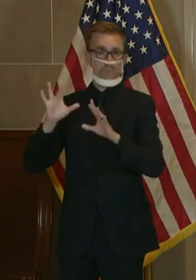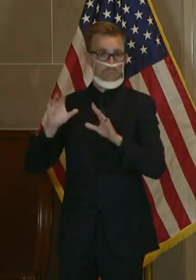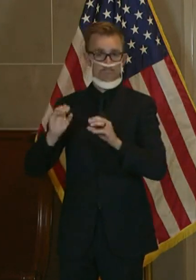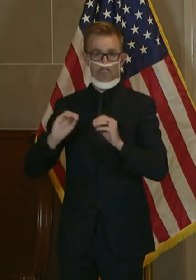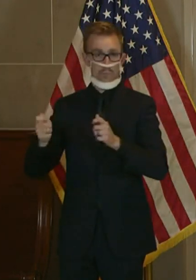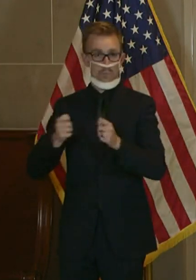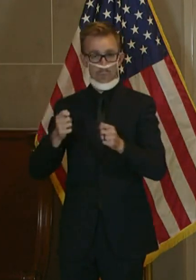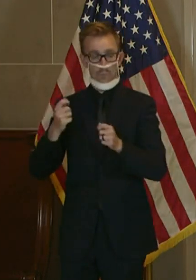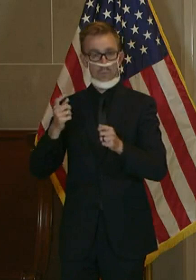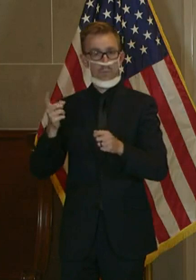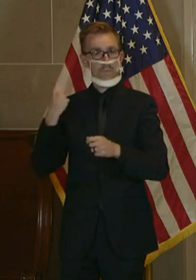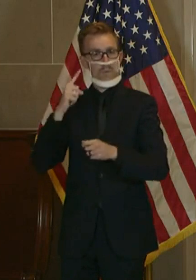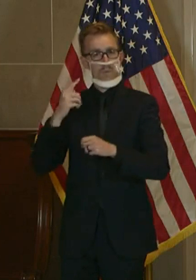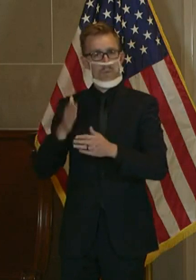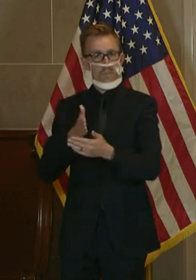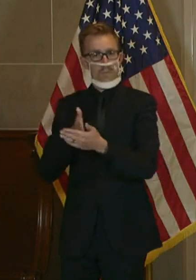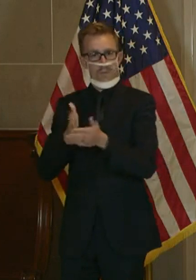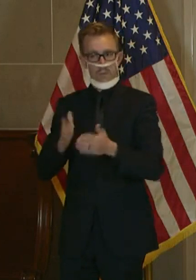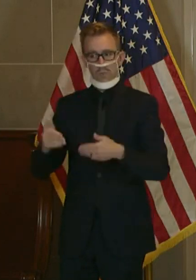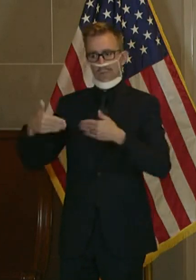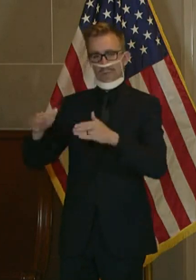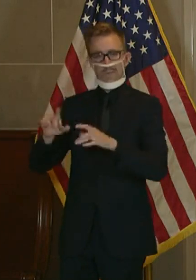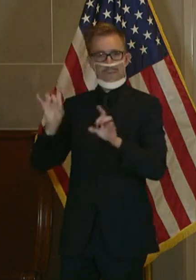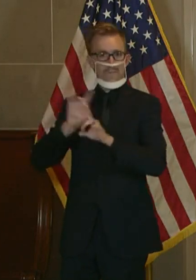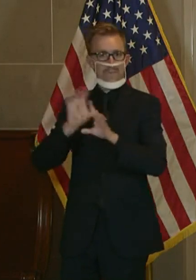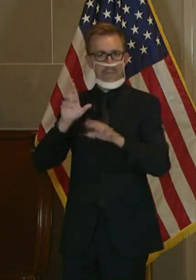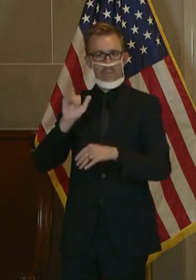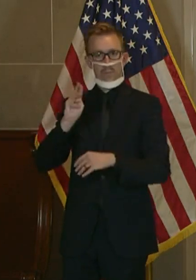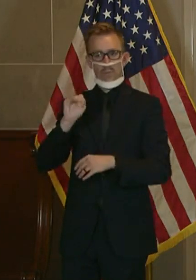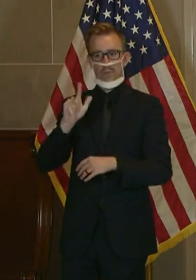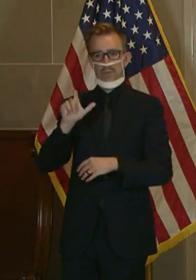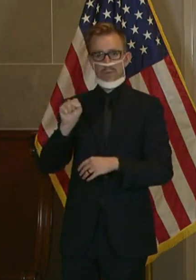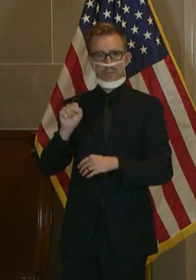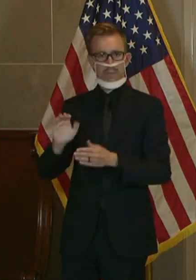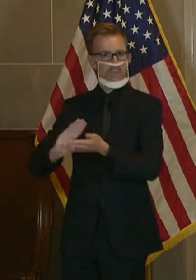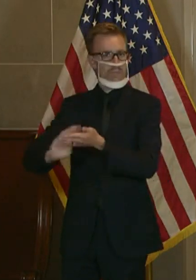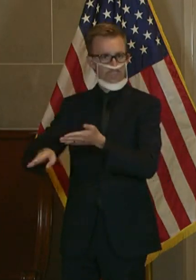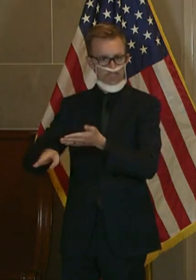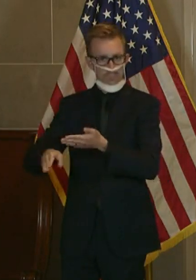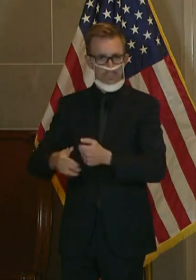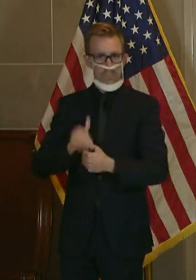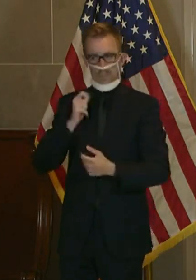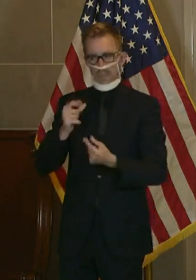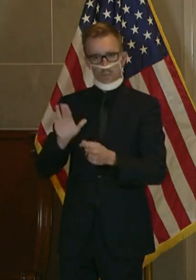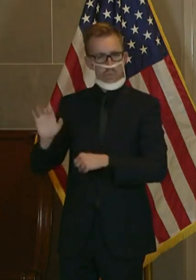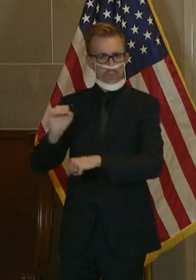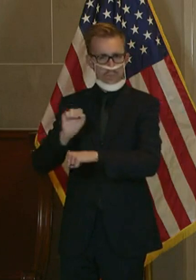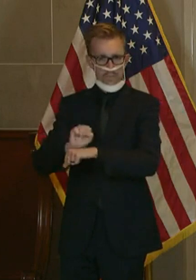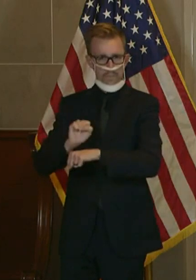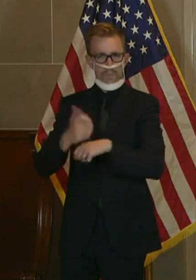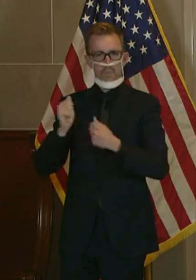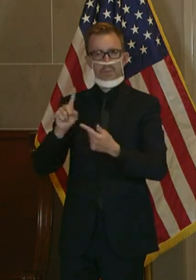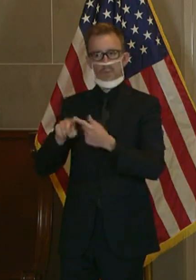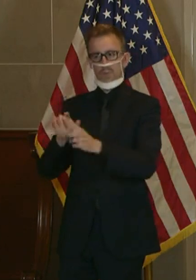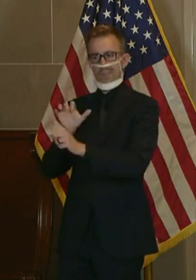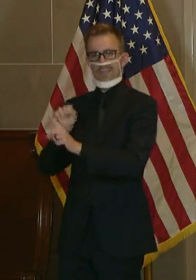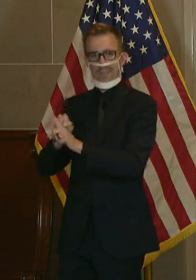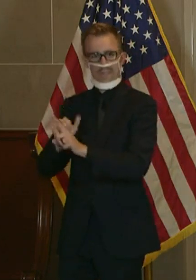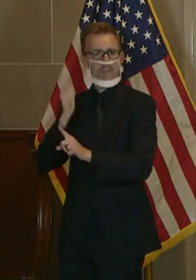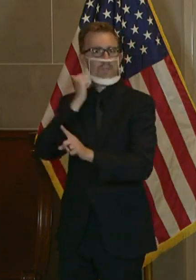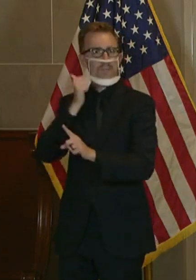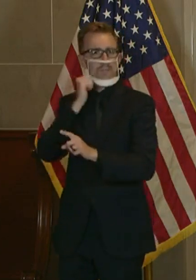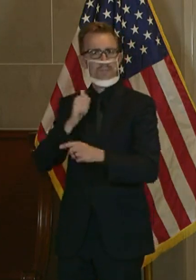for a prosecutor to let violent criminals off and not do their job and try to attack law-abiding